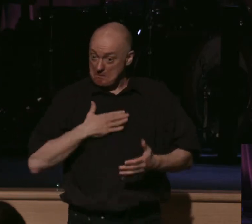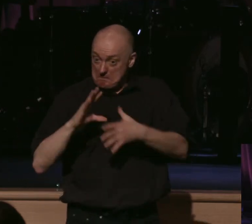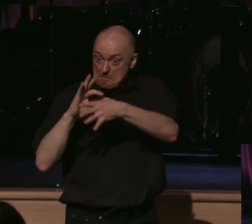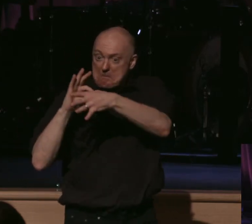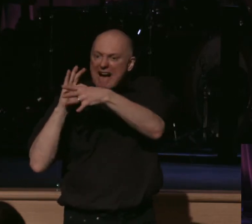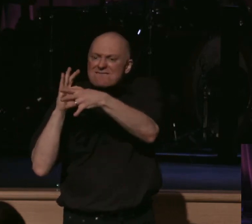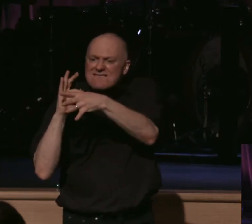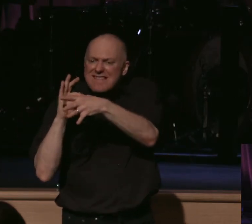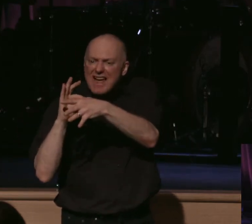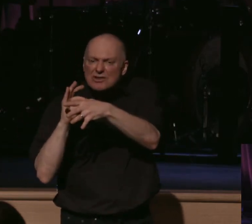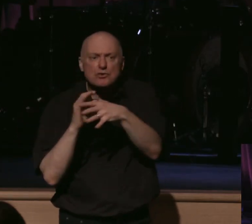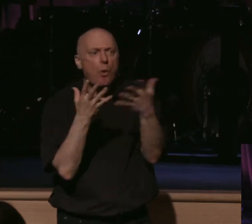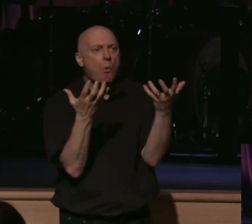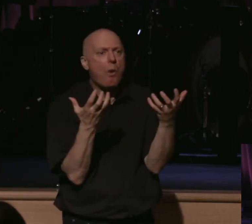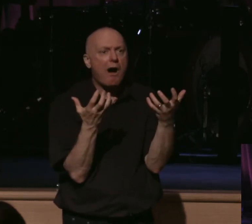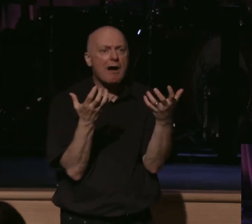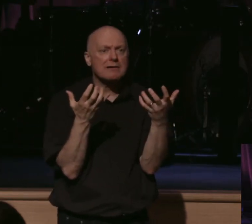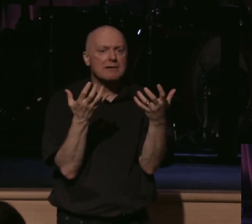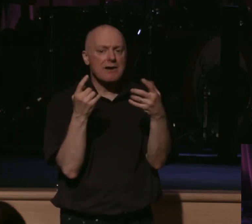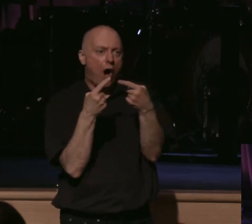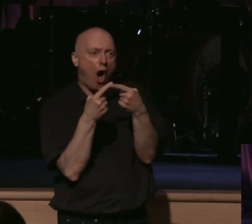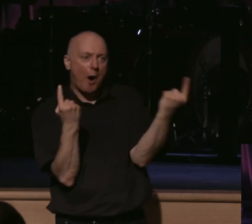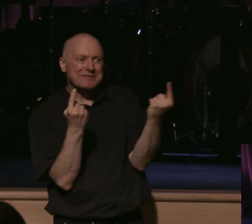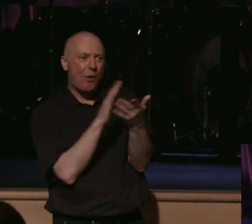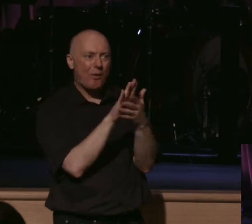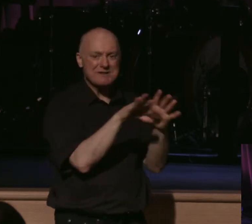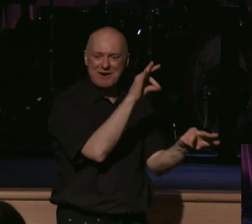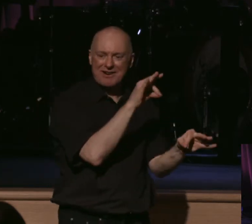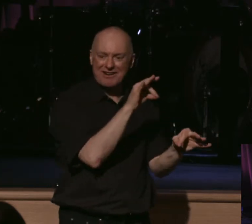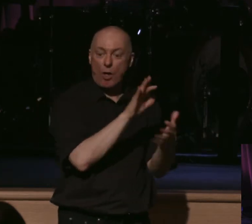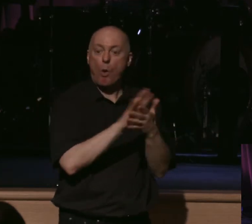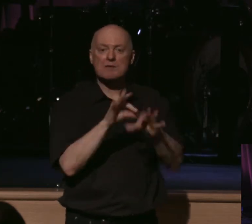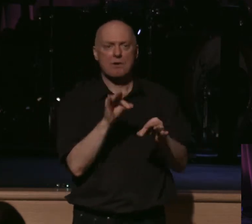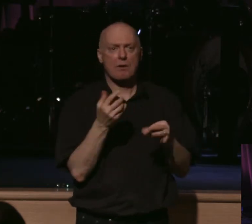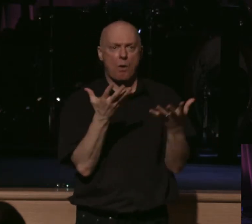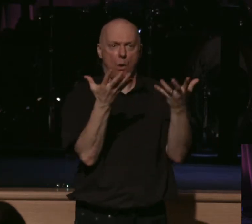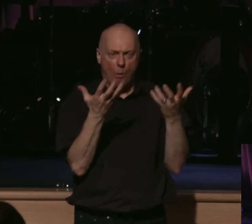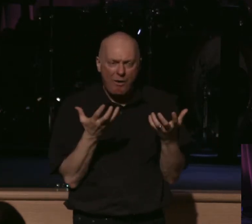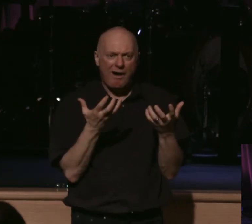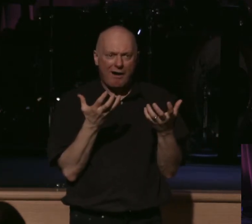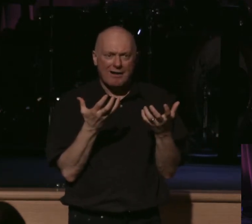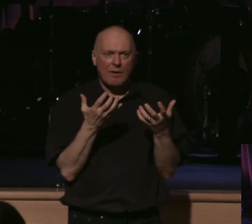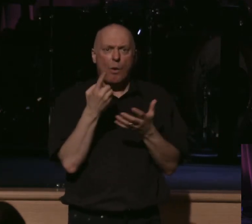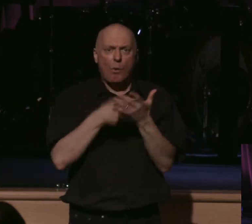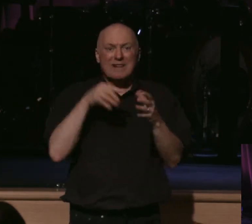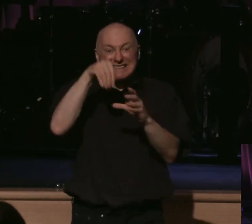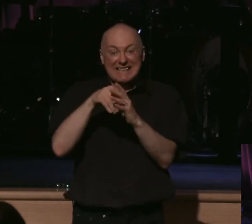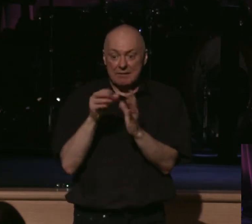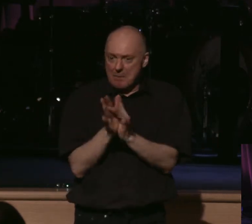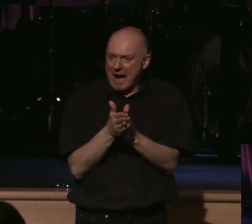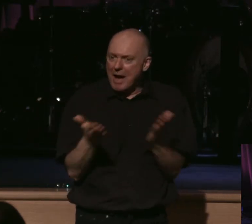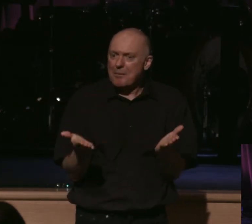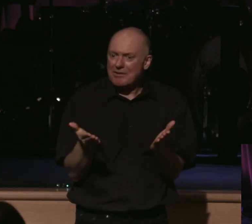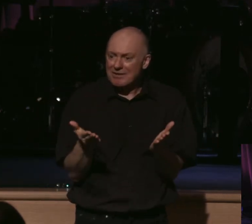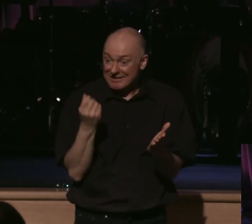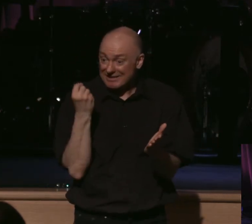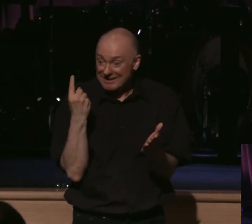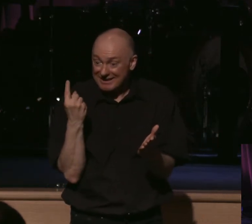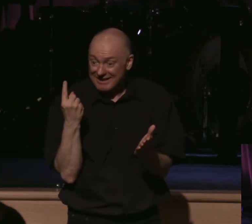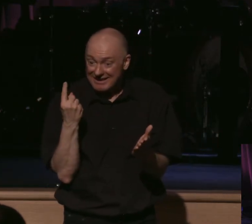wants things contrary to the Spirit. The Spirit of God within me wants exactly what is in this word here today. You see, and this